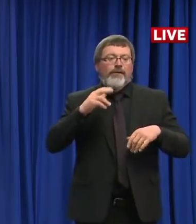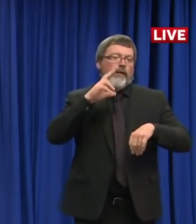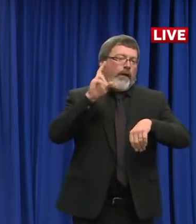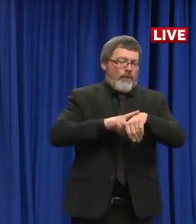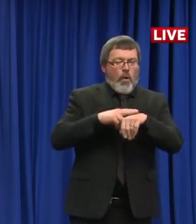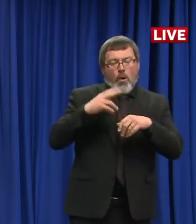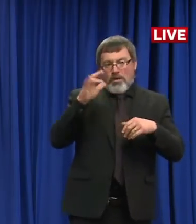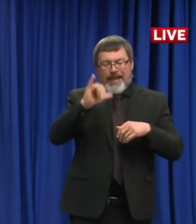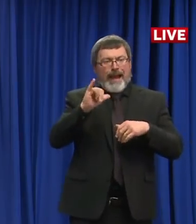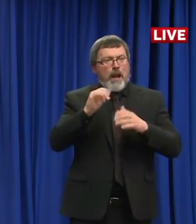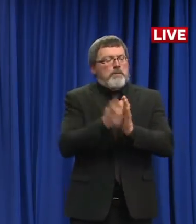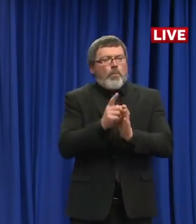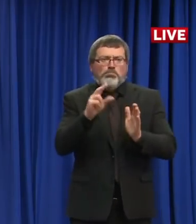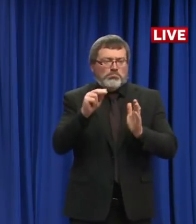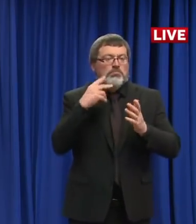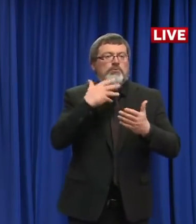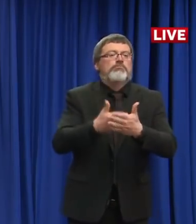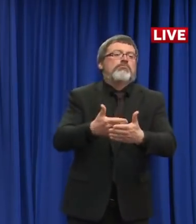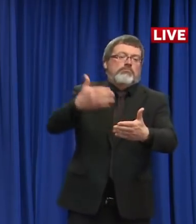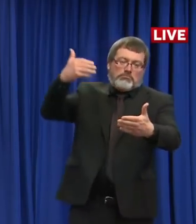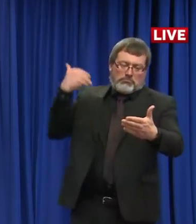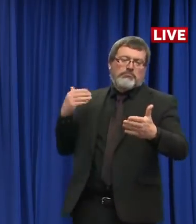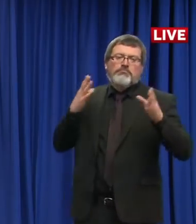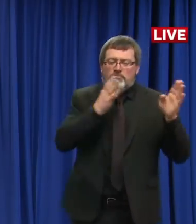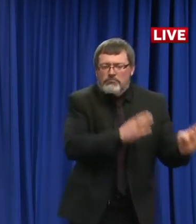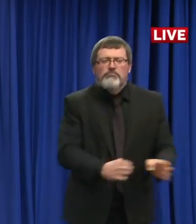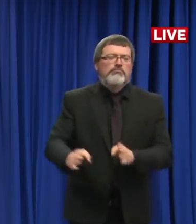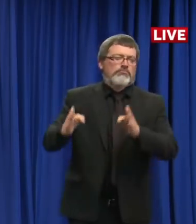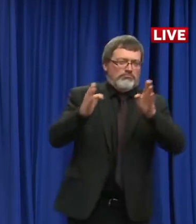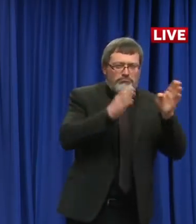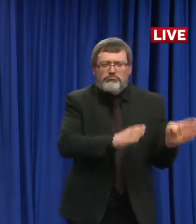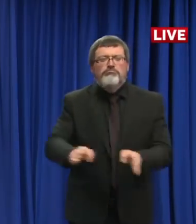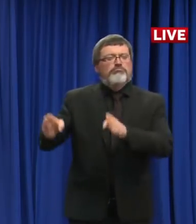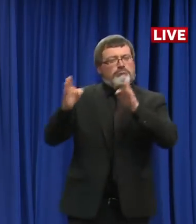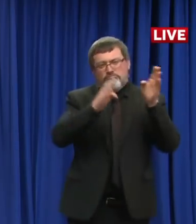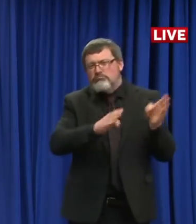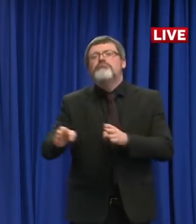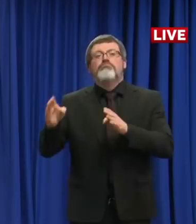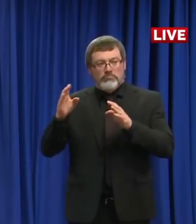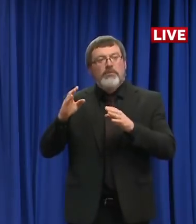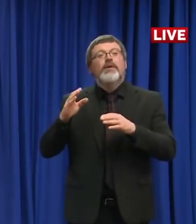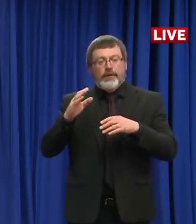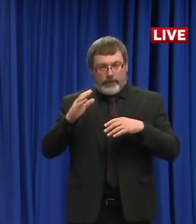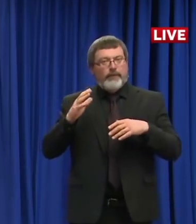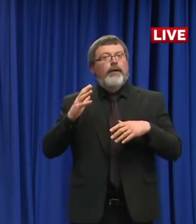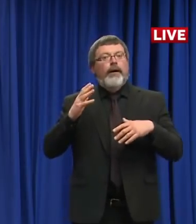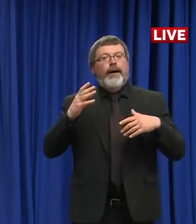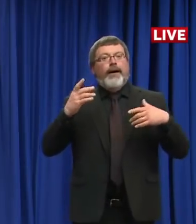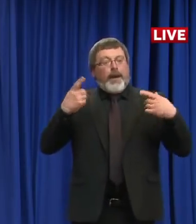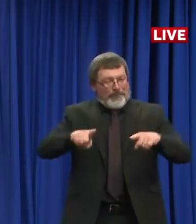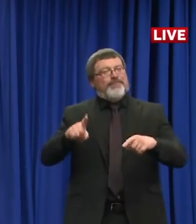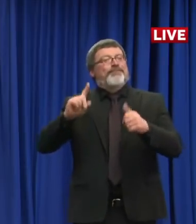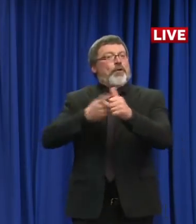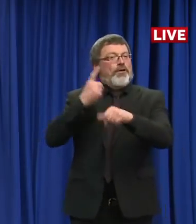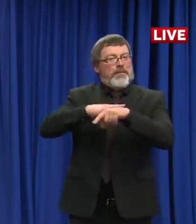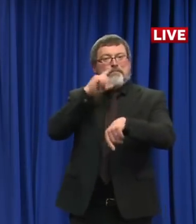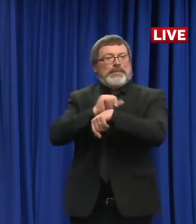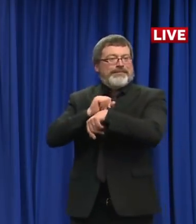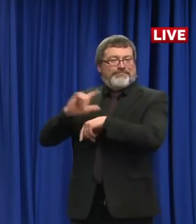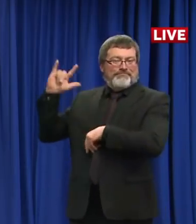what has become a pretty unprecedented amount of PPE for the state of New Hampshire. Without a doubt, it'll be